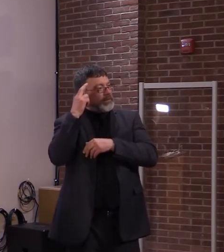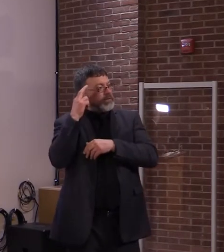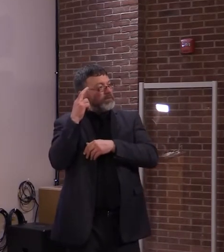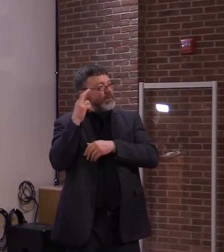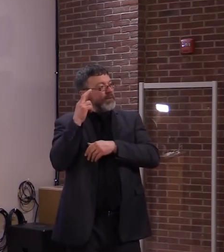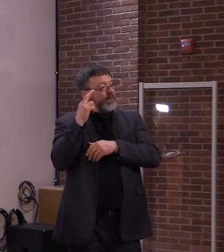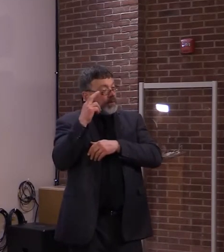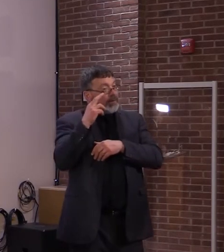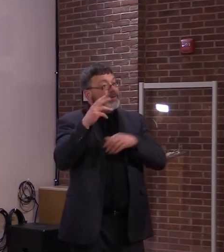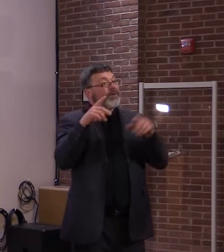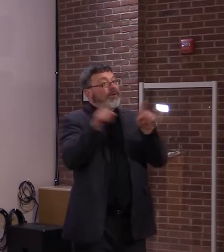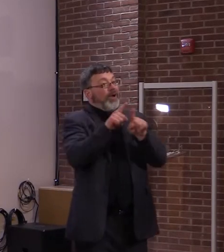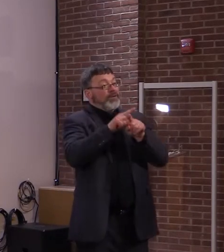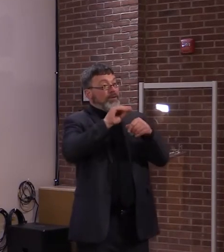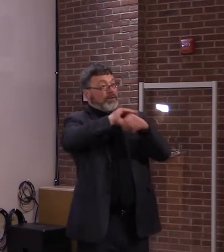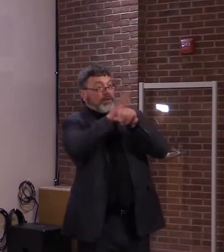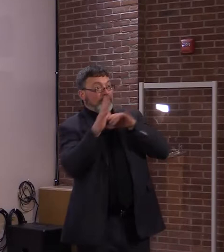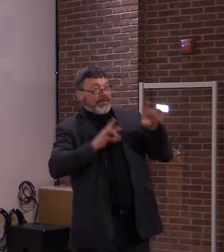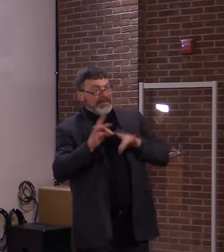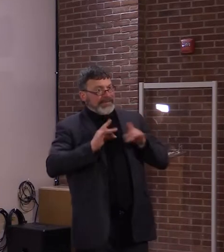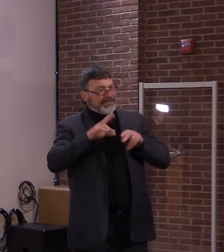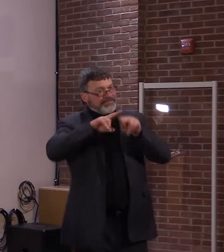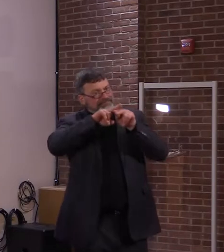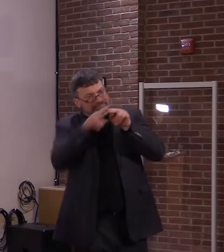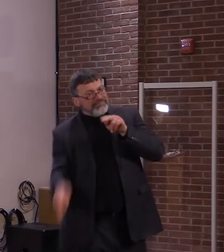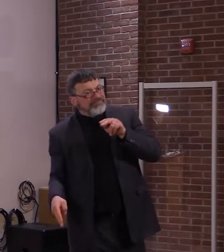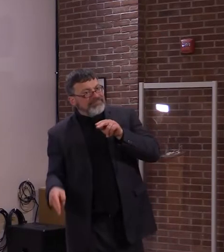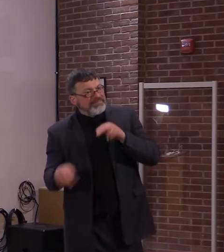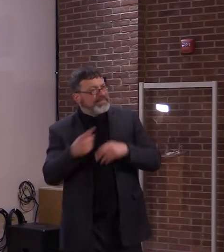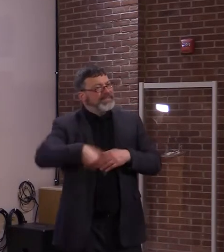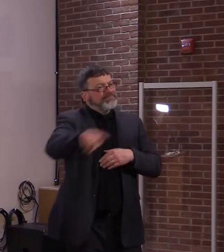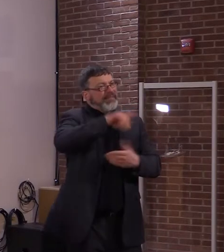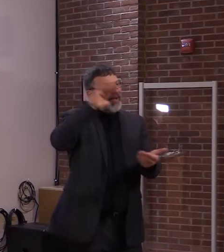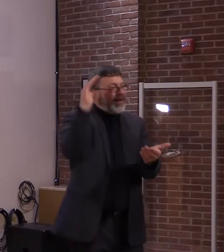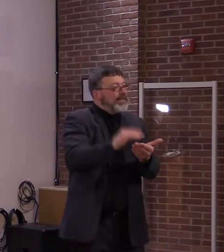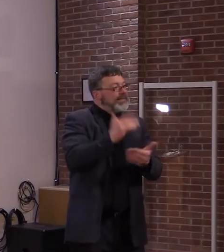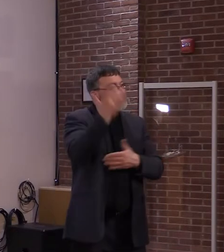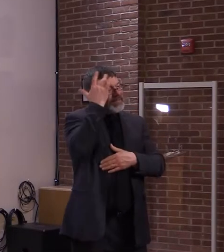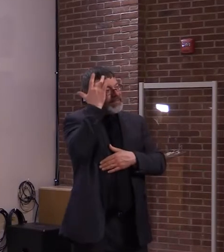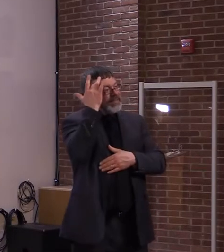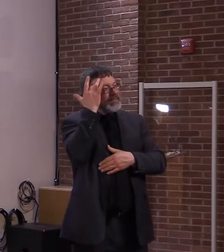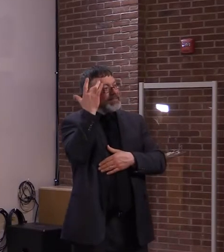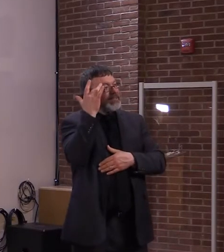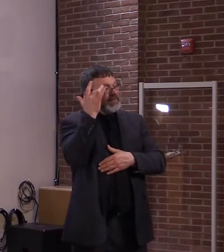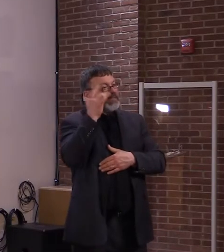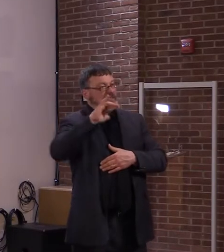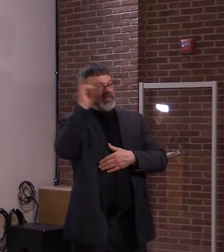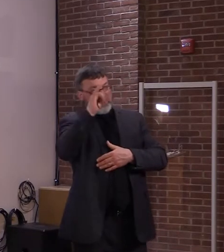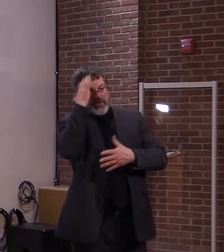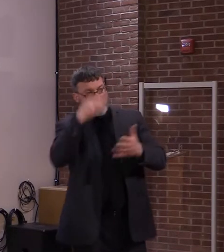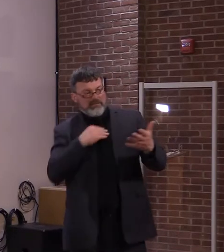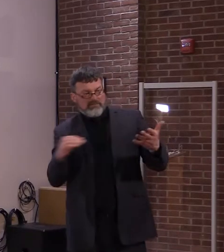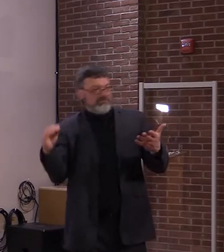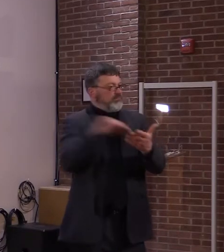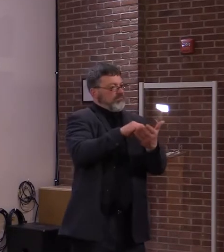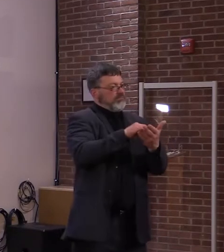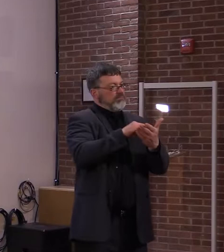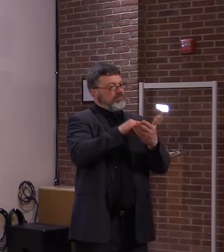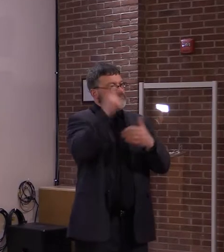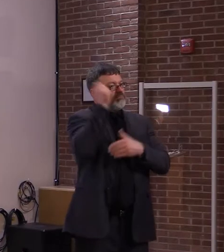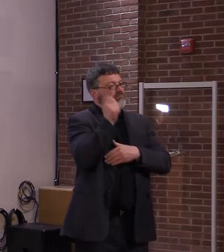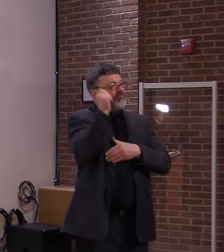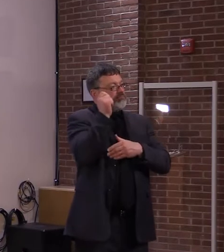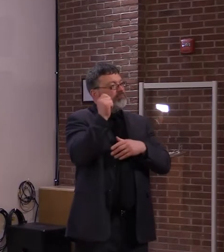time to reinstitute the work search requirement. But this isn't, you know, this isn't something magical.